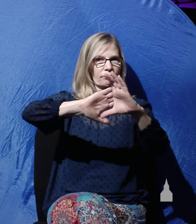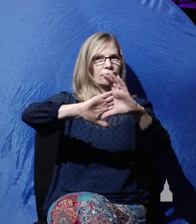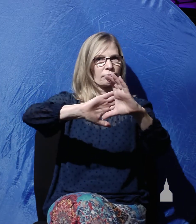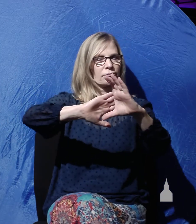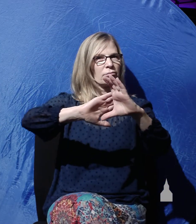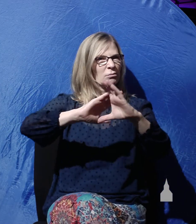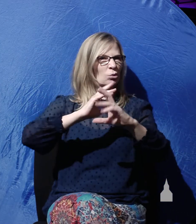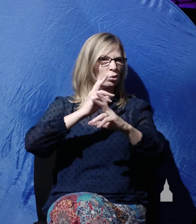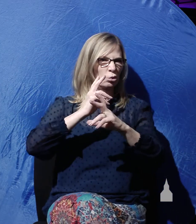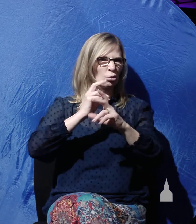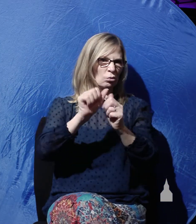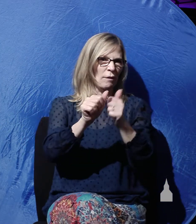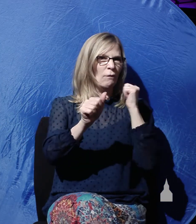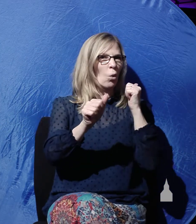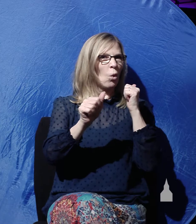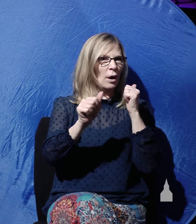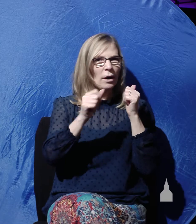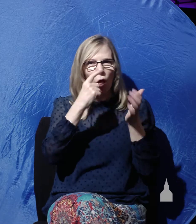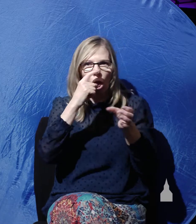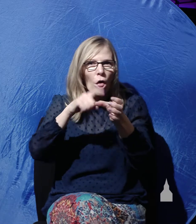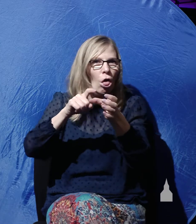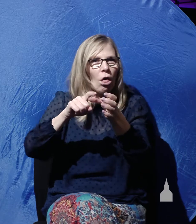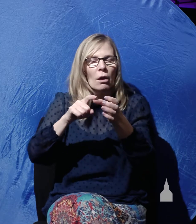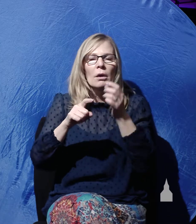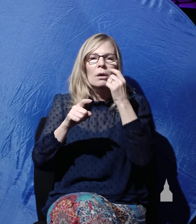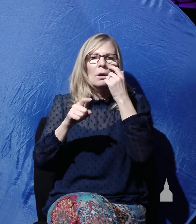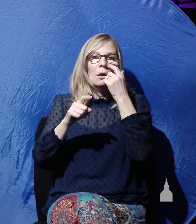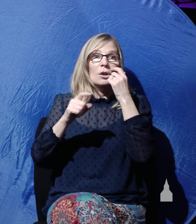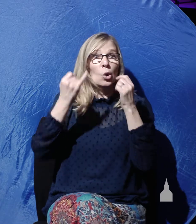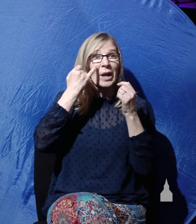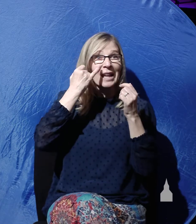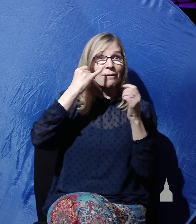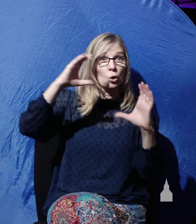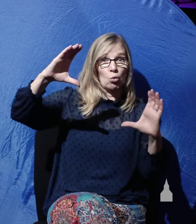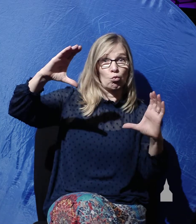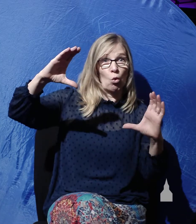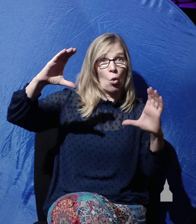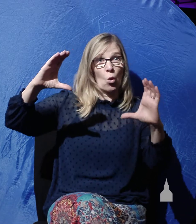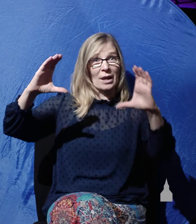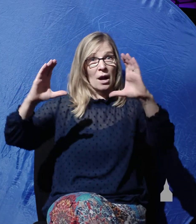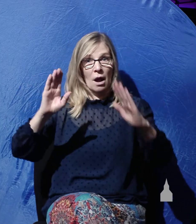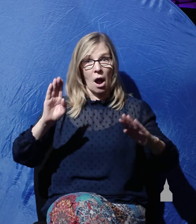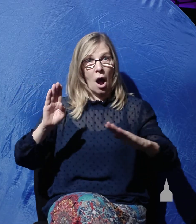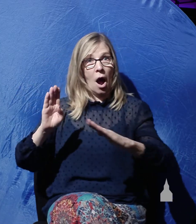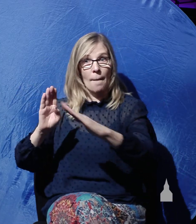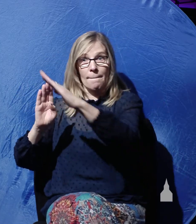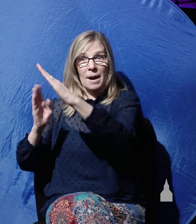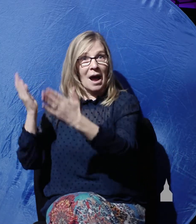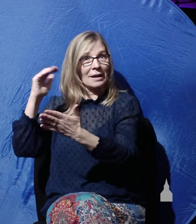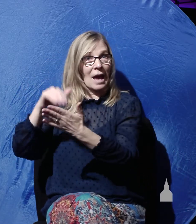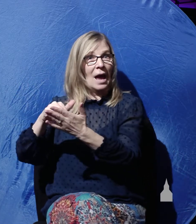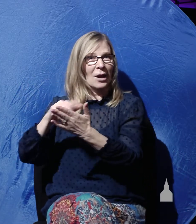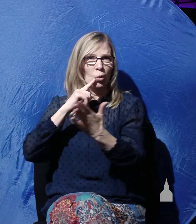intruders. To roll that stone back up again would require the strength of several men.